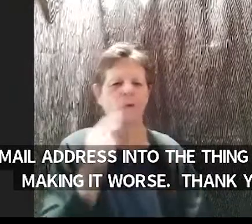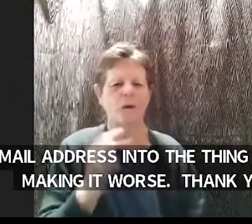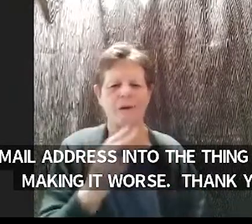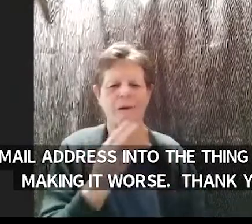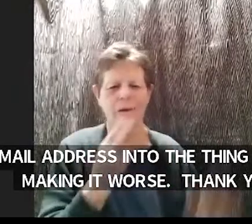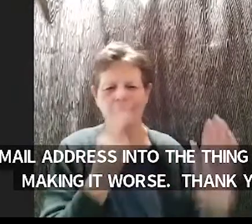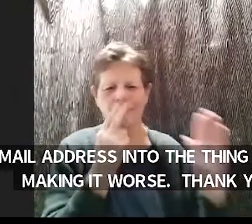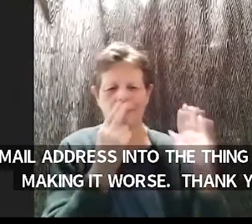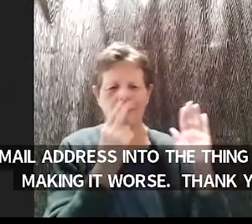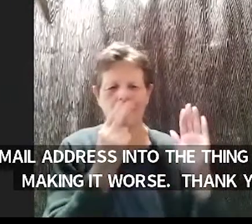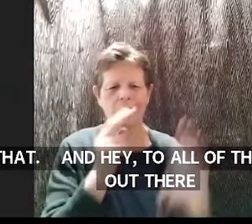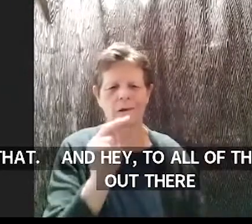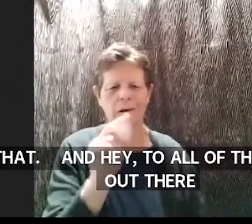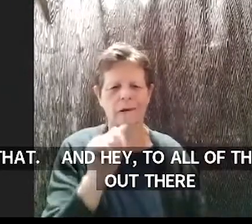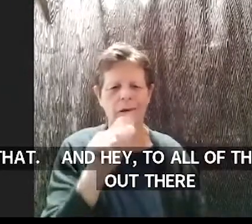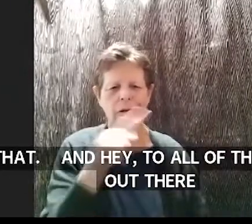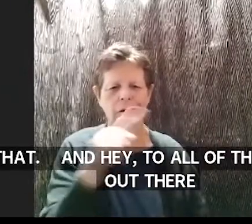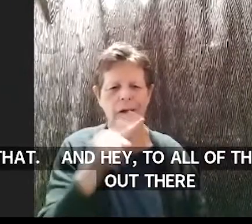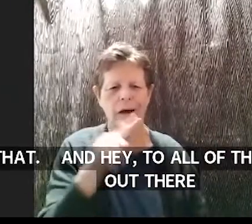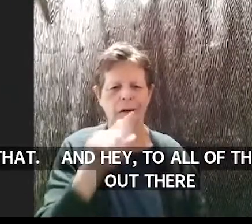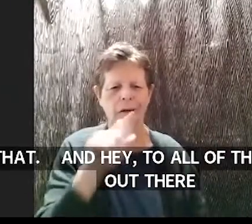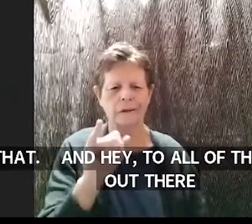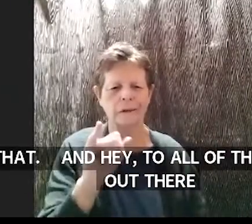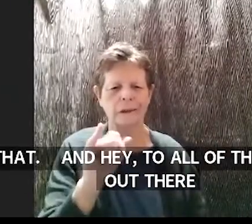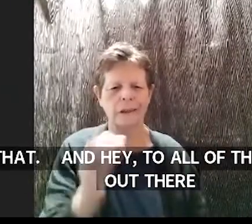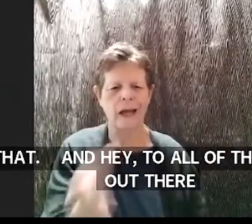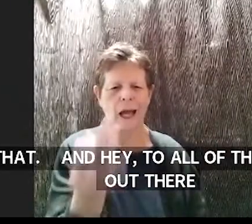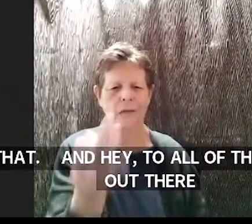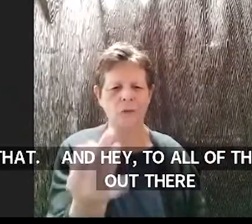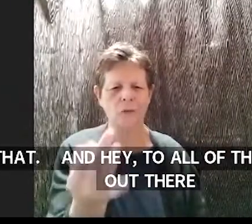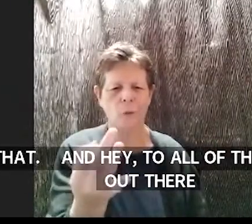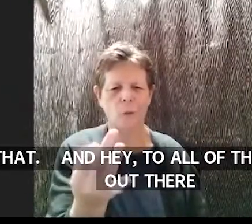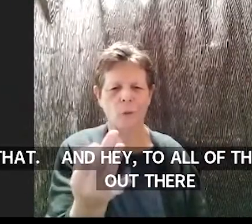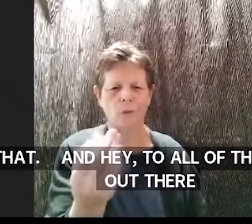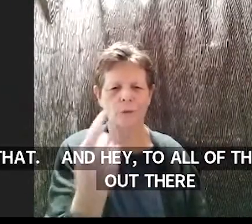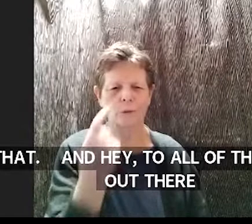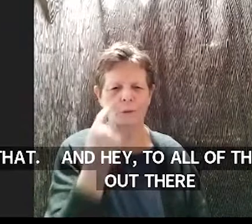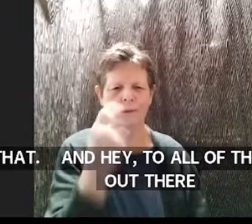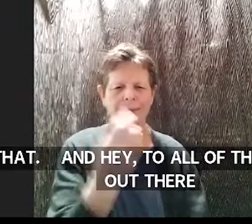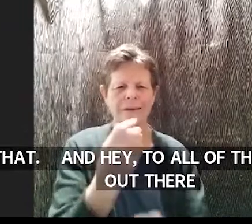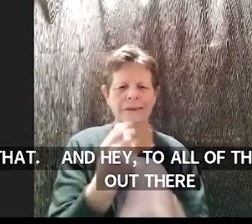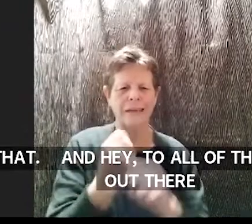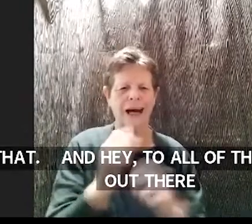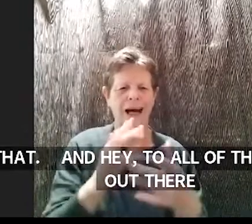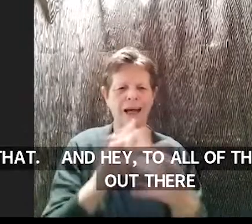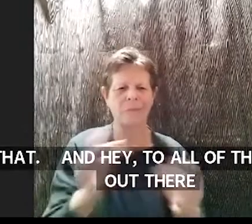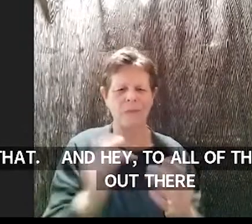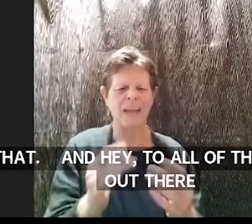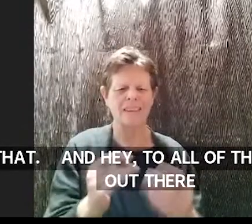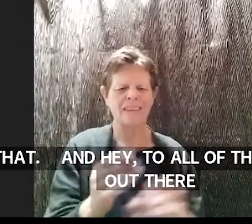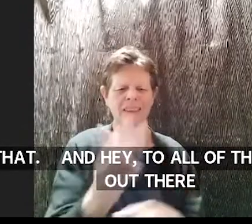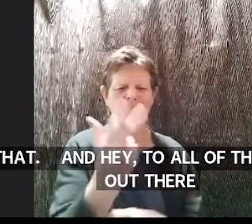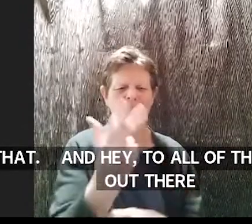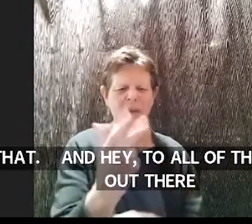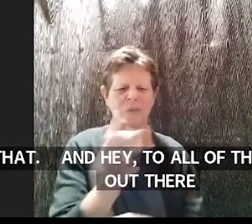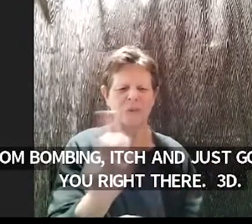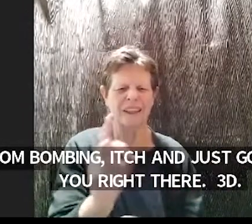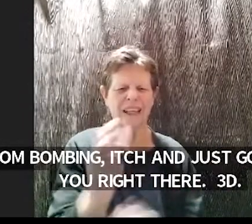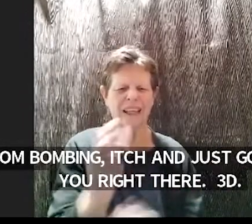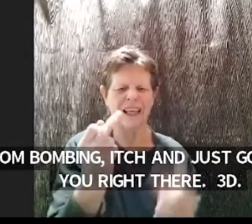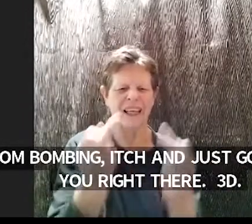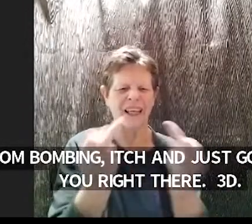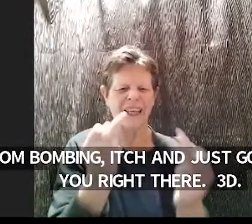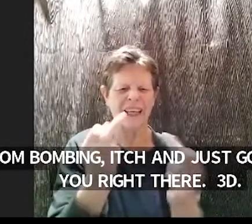bombing i just got a message for you right there they're 3d 3d also available in uk version